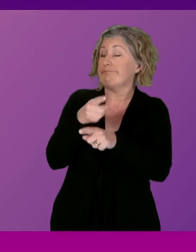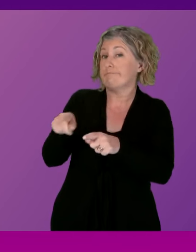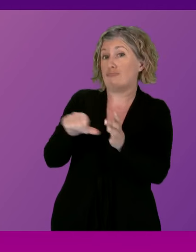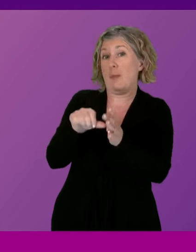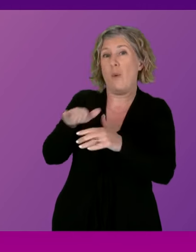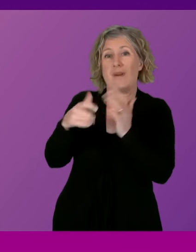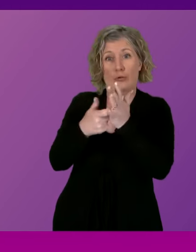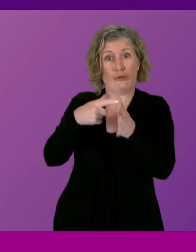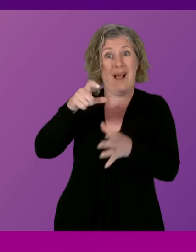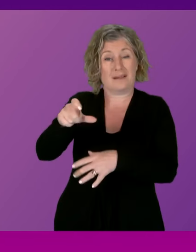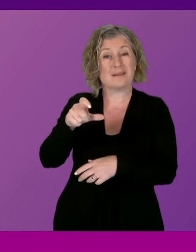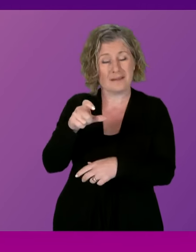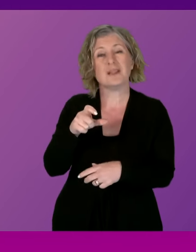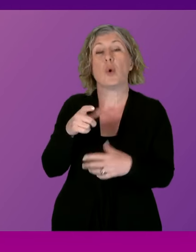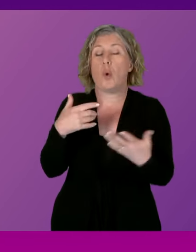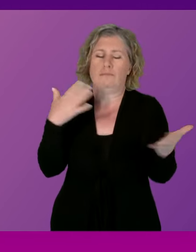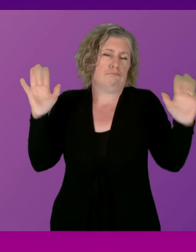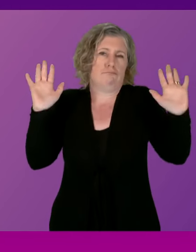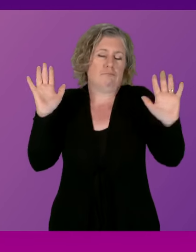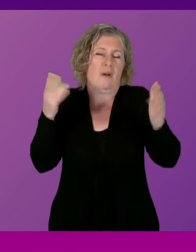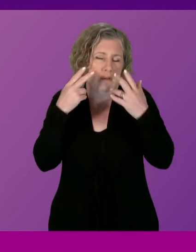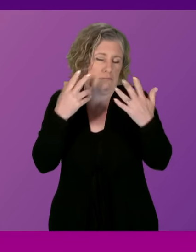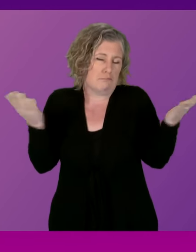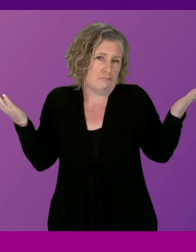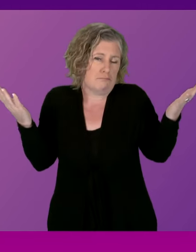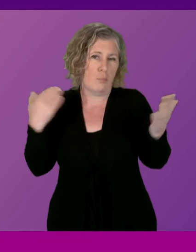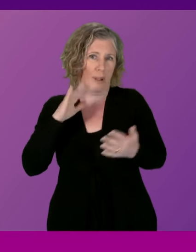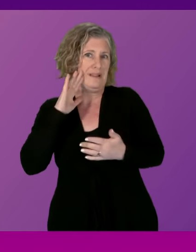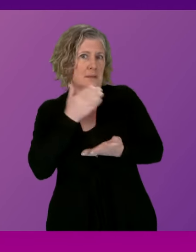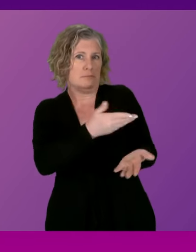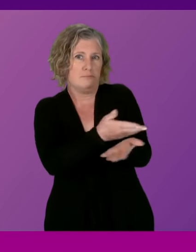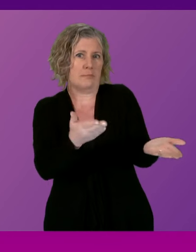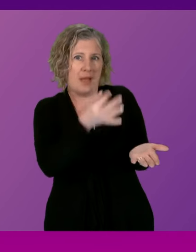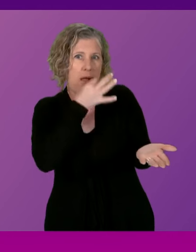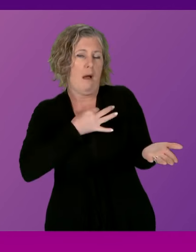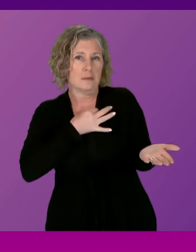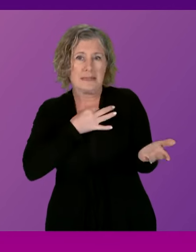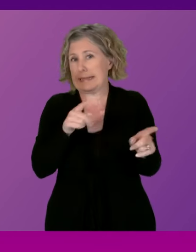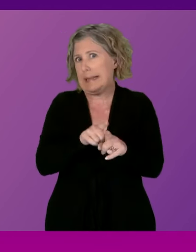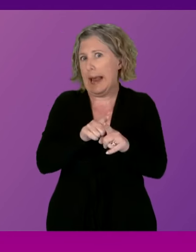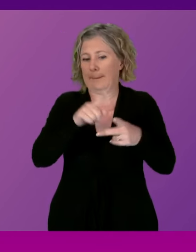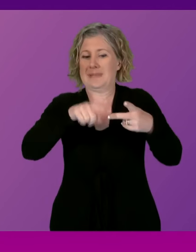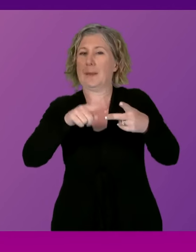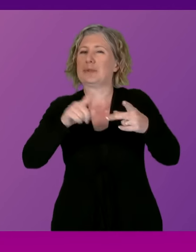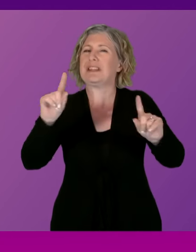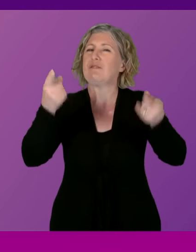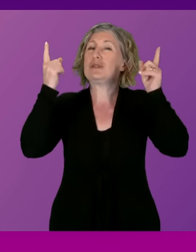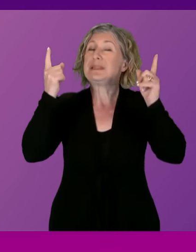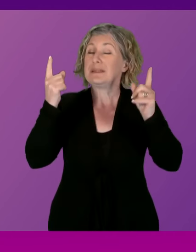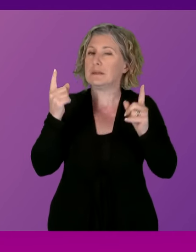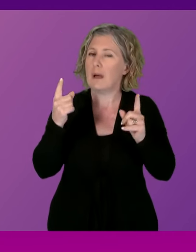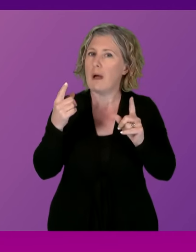of course, give those calls absolute consideration, as will the Deputy First Minister, when we are working up the